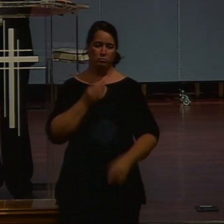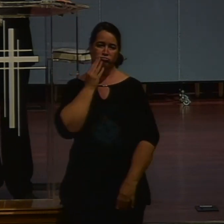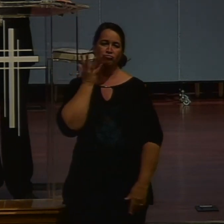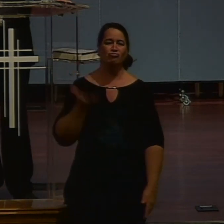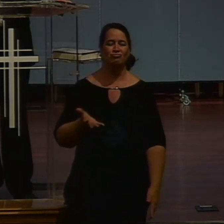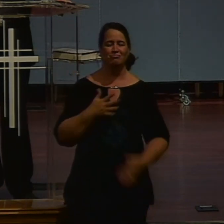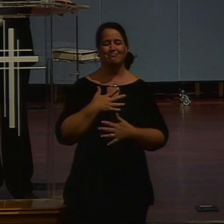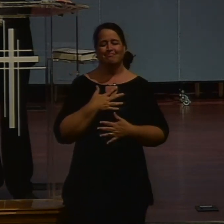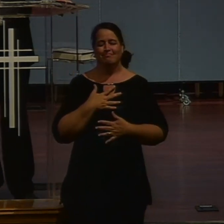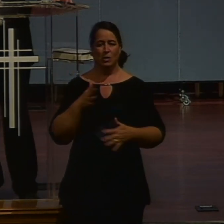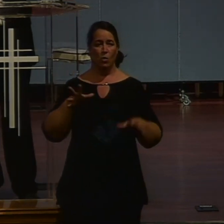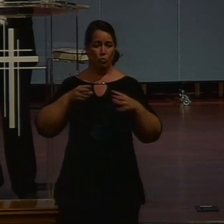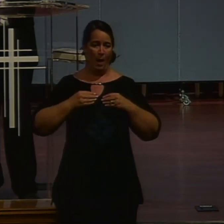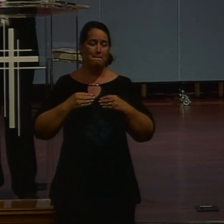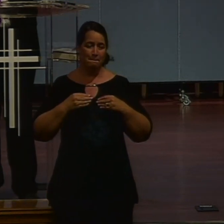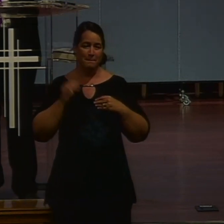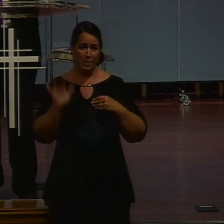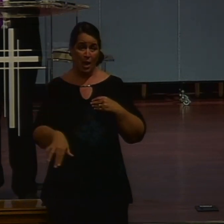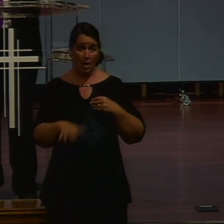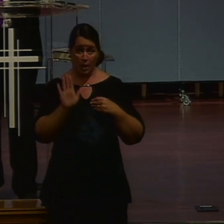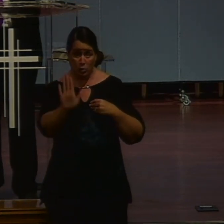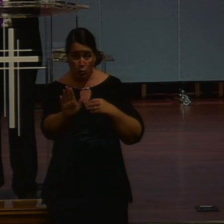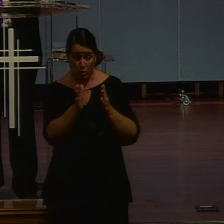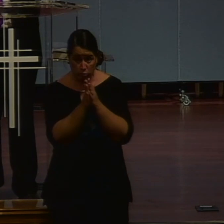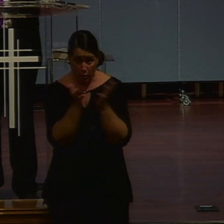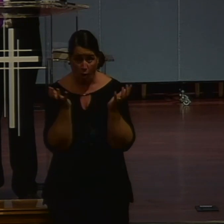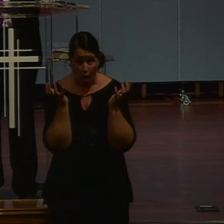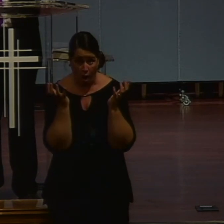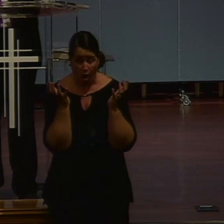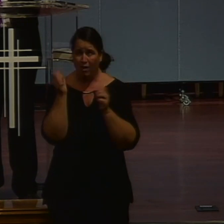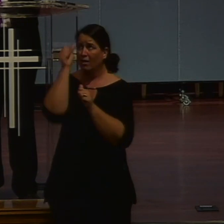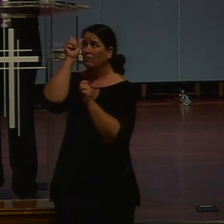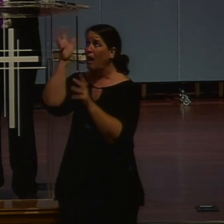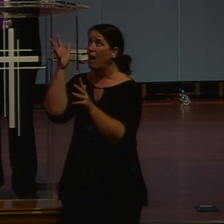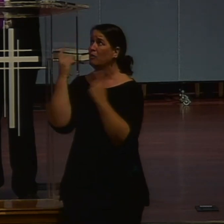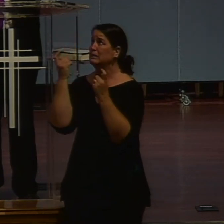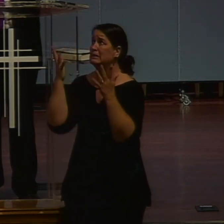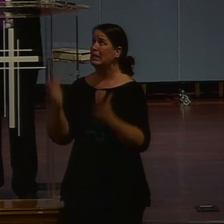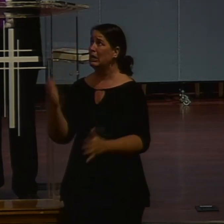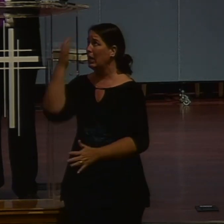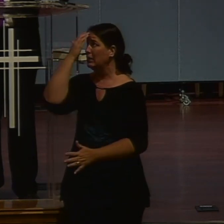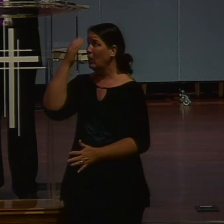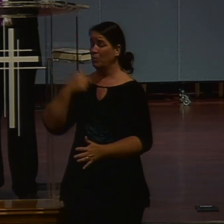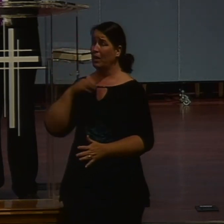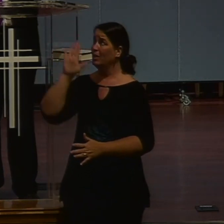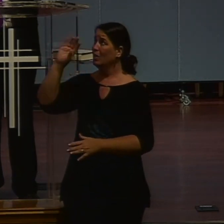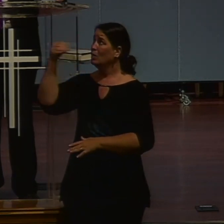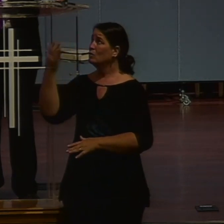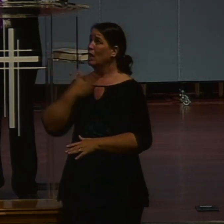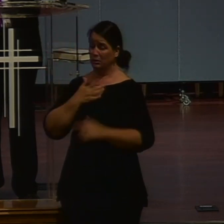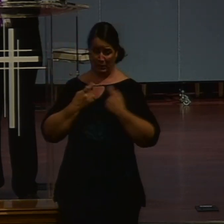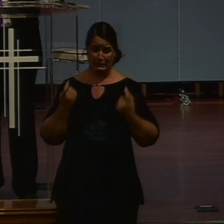are tears that I always welcome. So the prayer is. Father. I know I'm a sinner. That my sin has separated me from you. By your grace. I now turn from my sin.